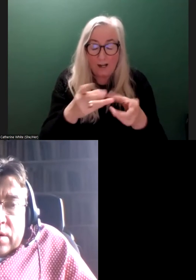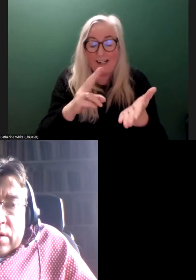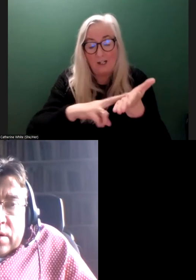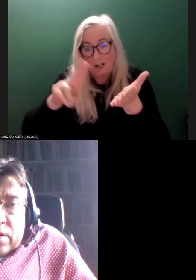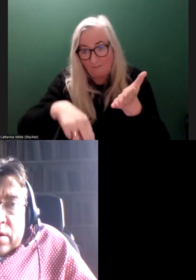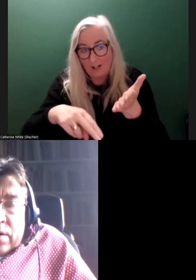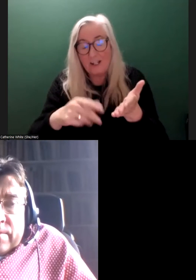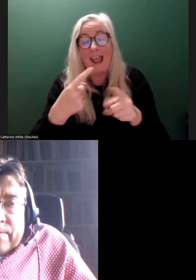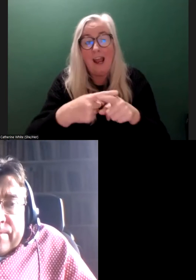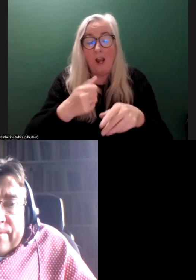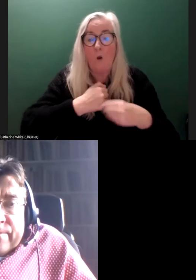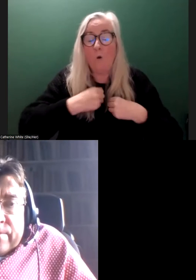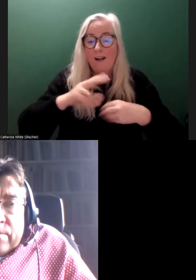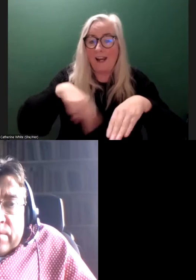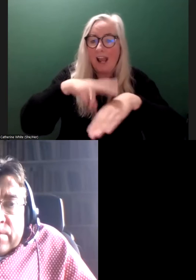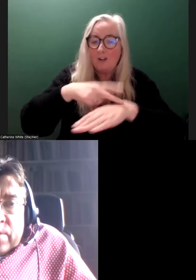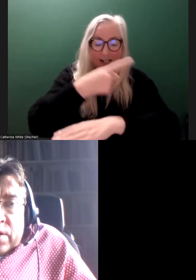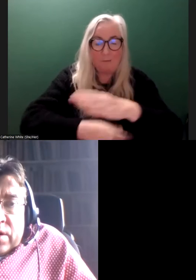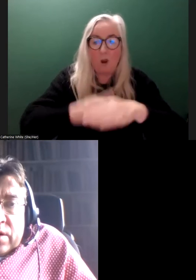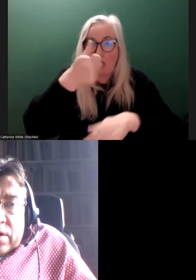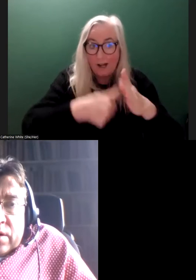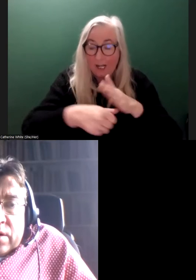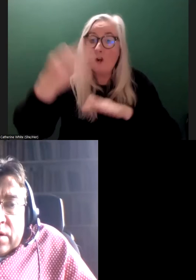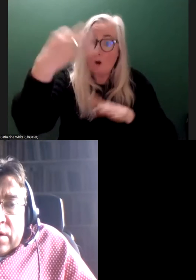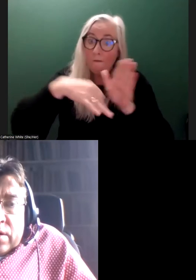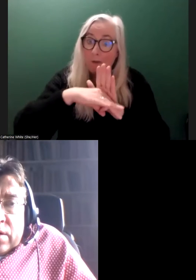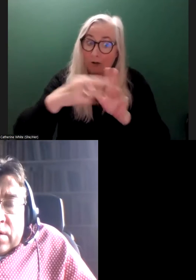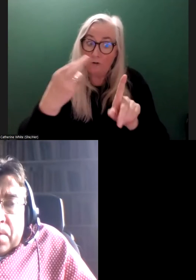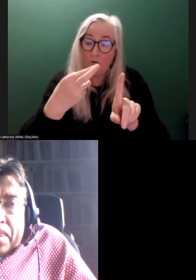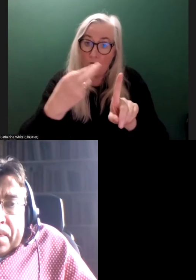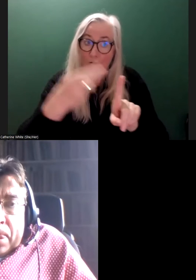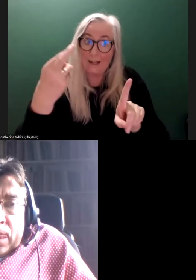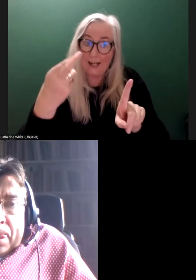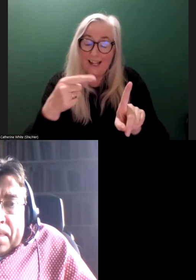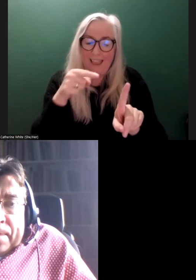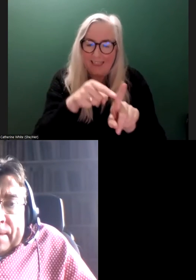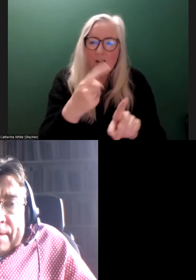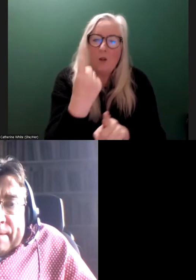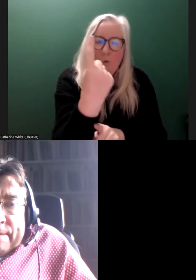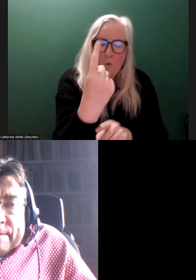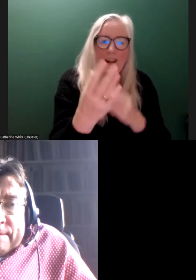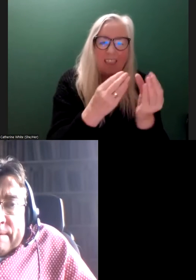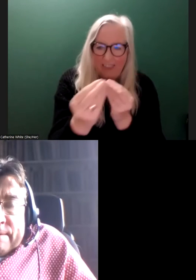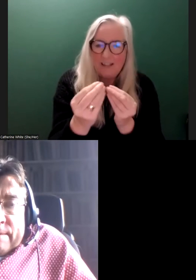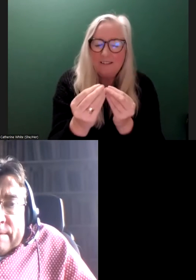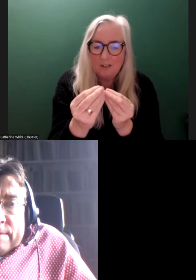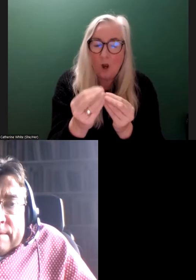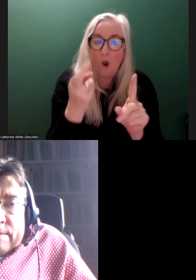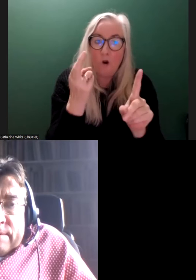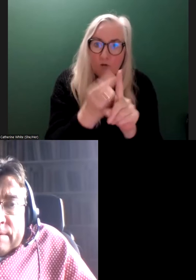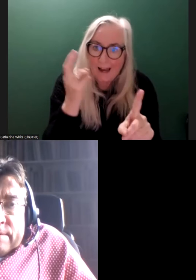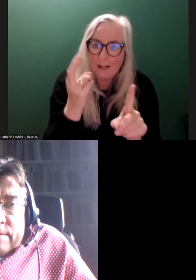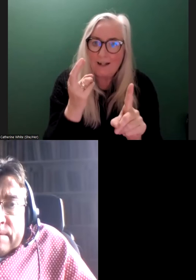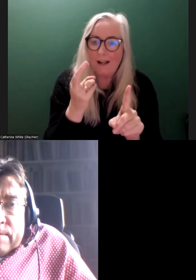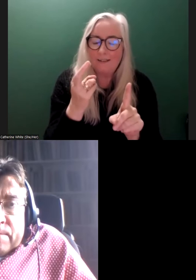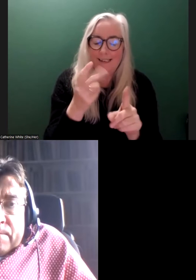our own national disability authority have done that. And the government are recognizing. So I think that would be the one thing is to recognize the primacy of